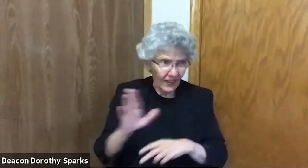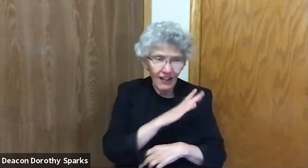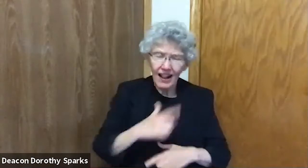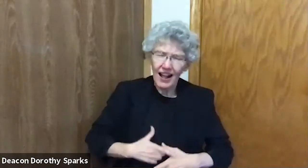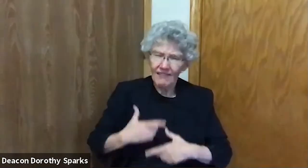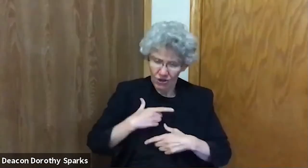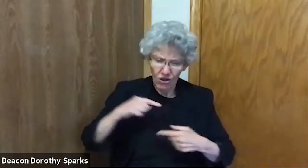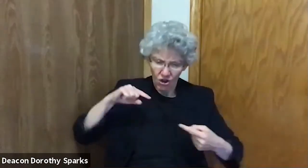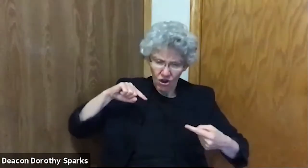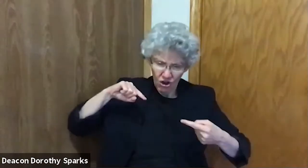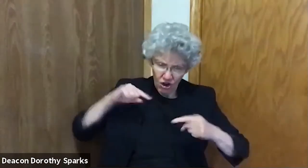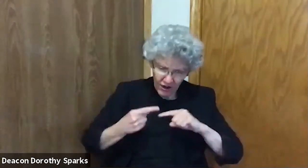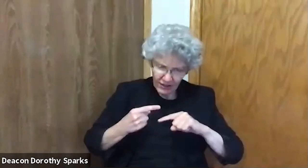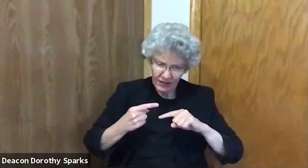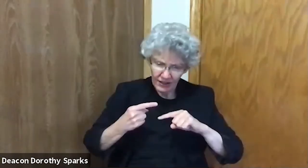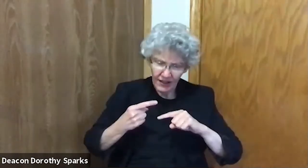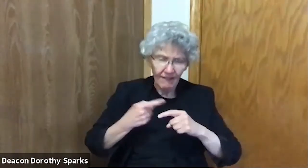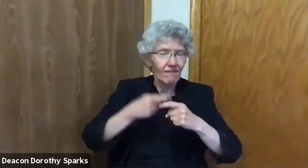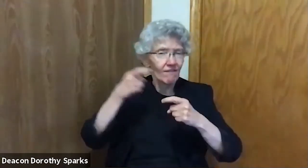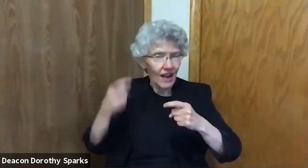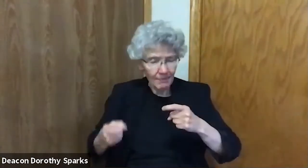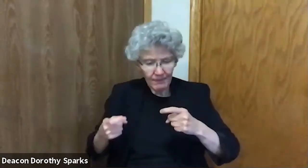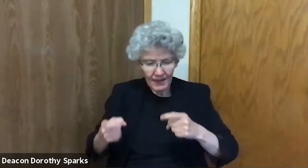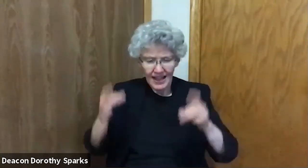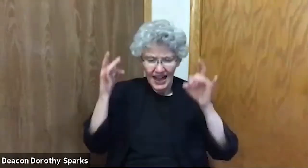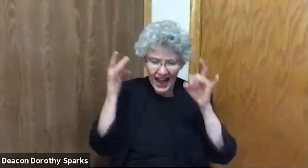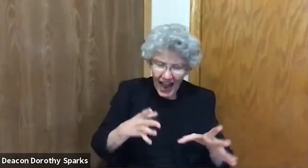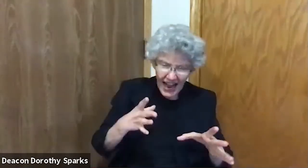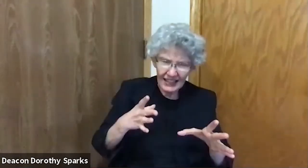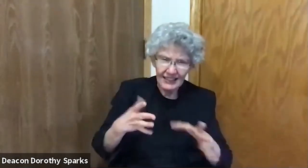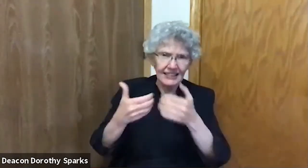for those whose lives are marked by hatred and division